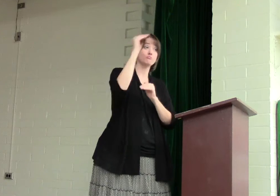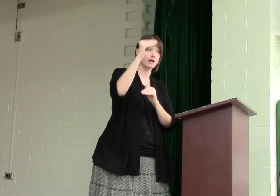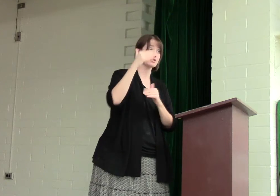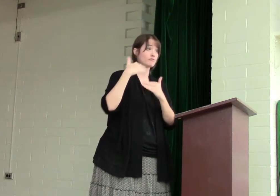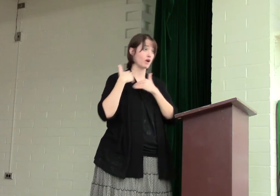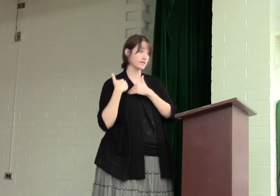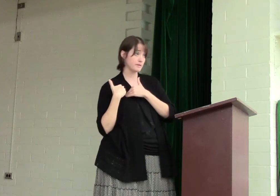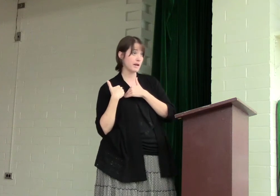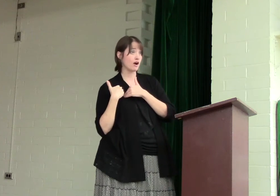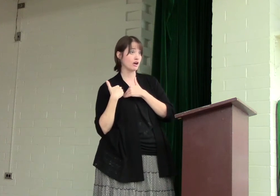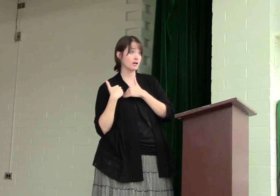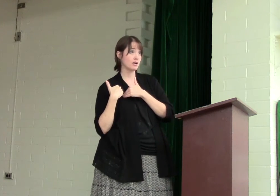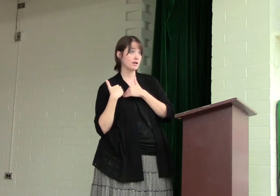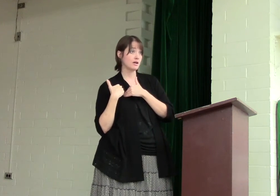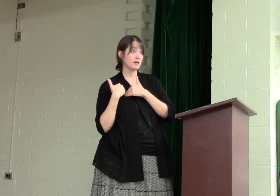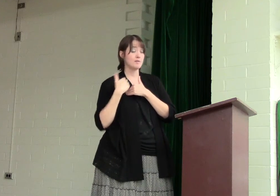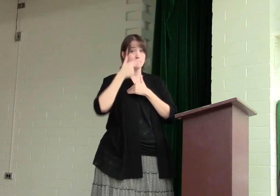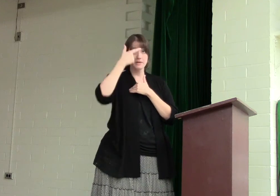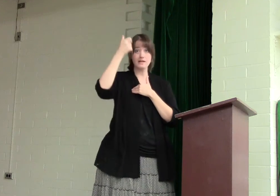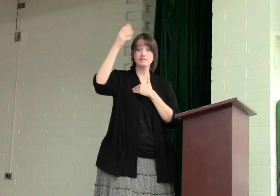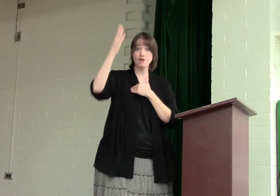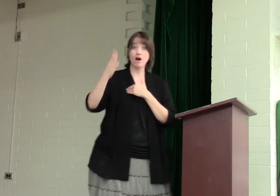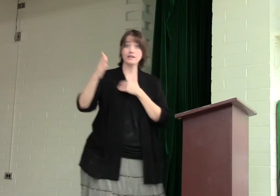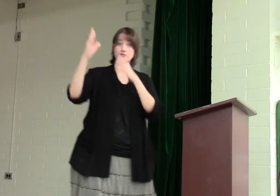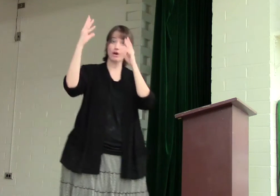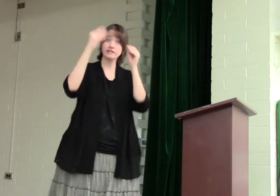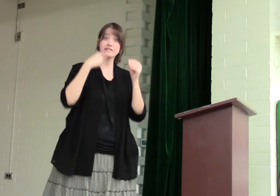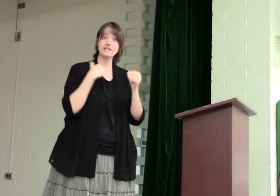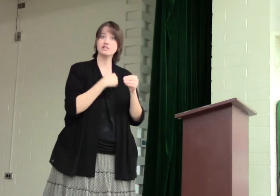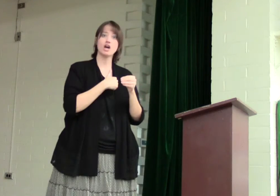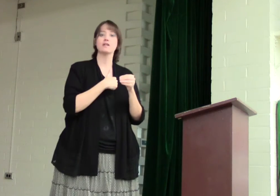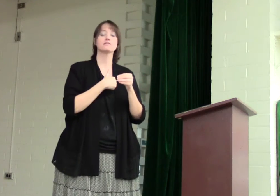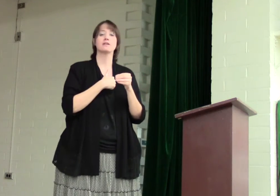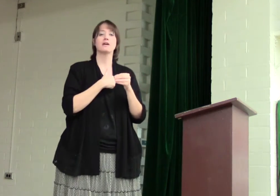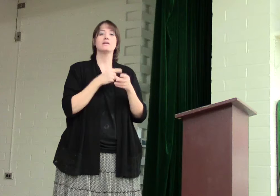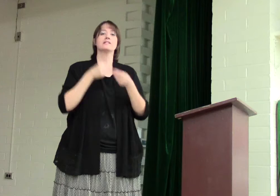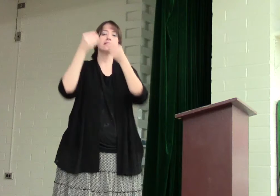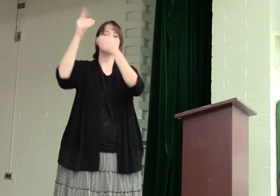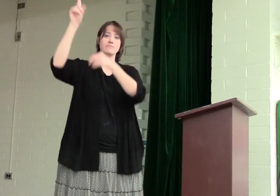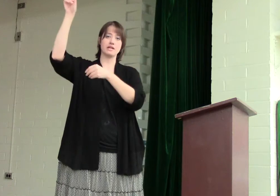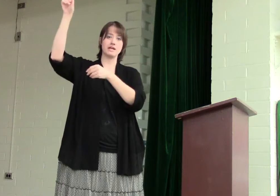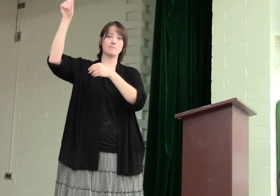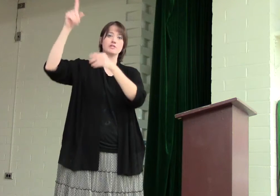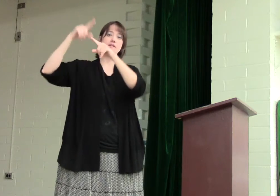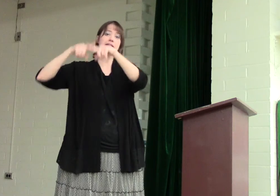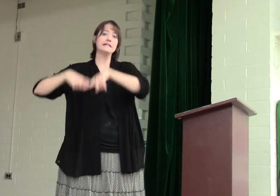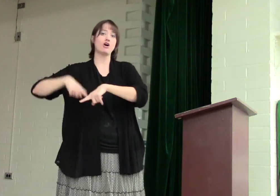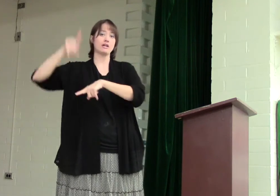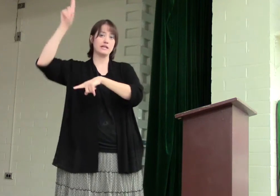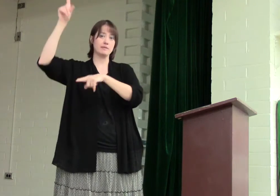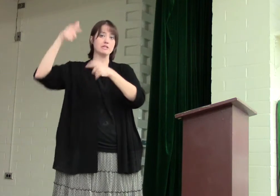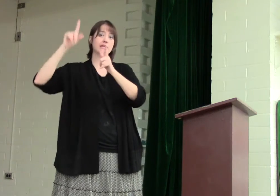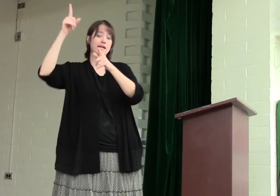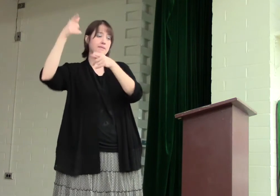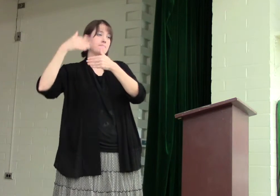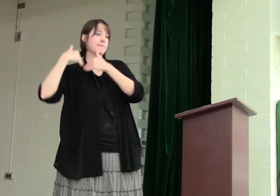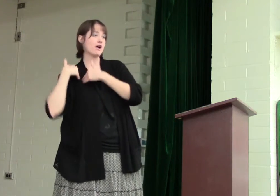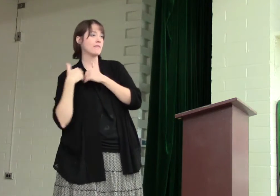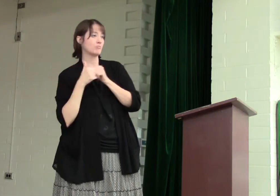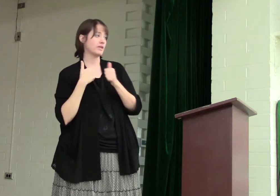much for us to bear. Because God is trying to teach us to give them to him, to lean on him, to let him bear them with